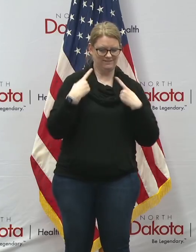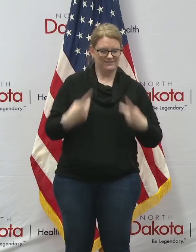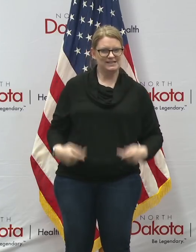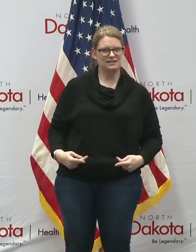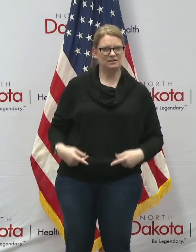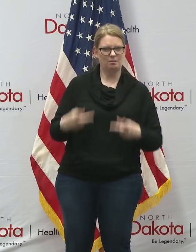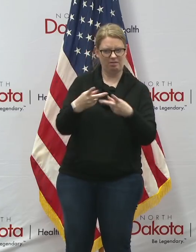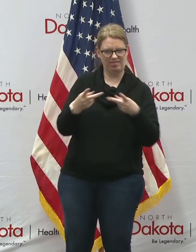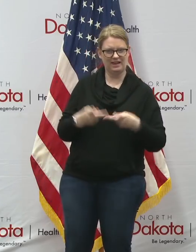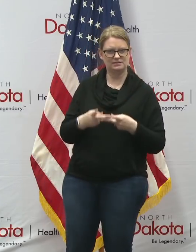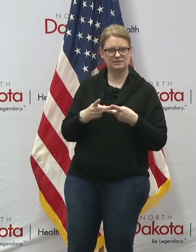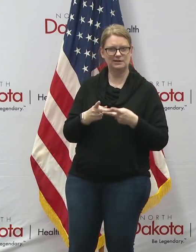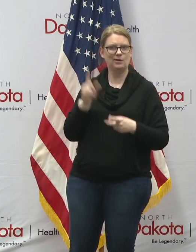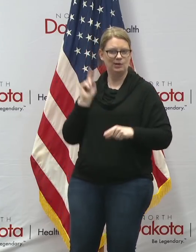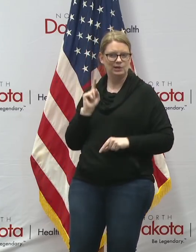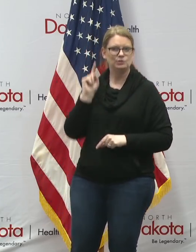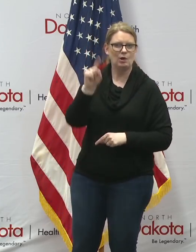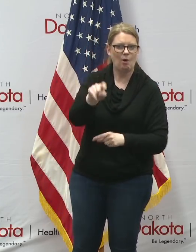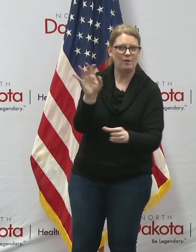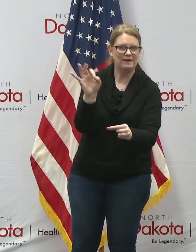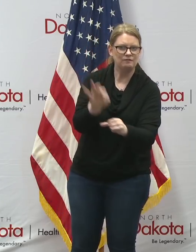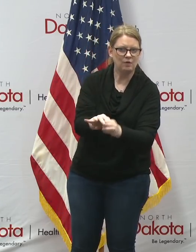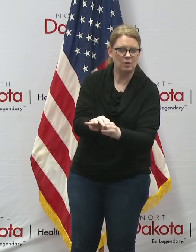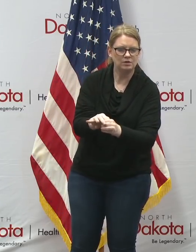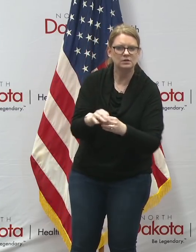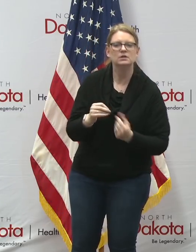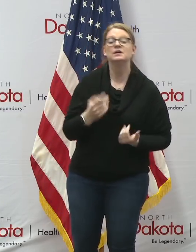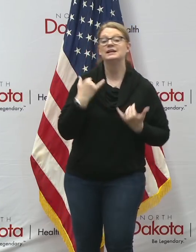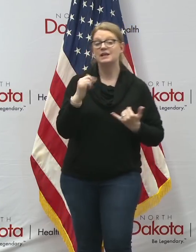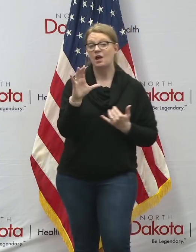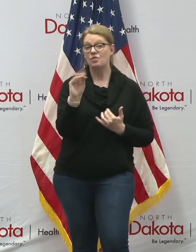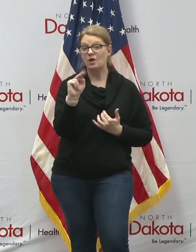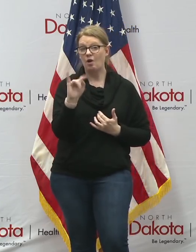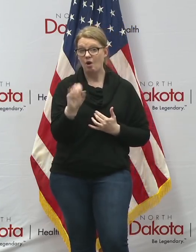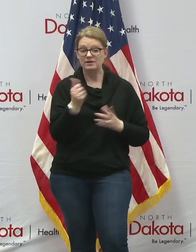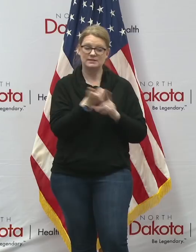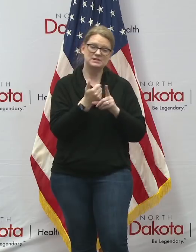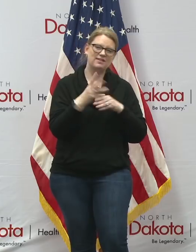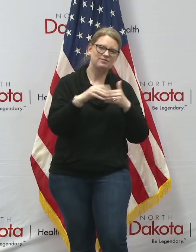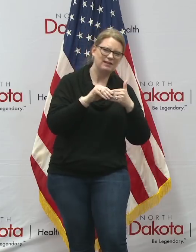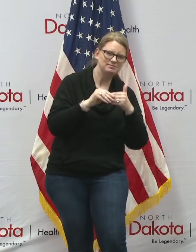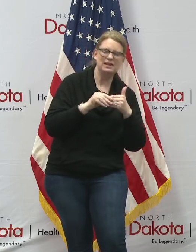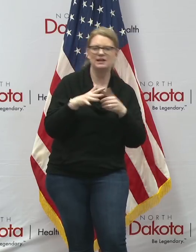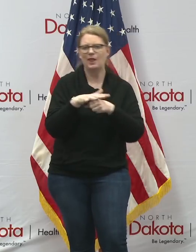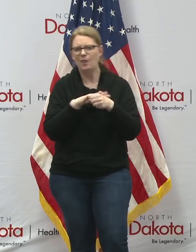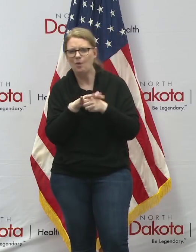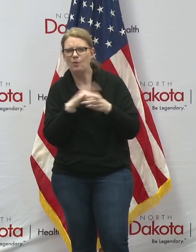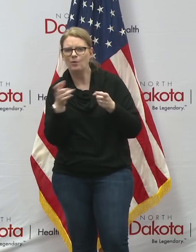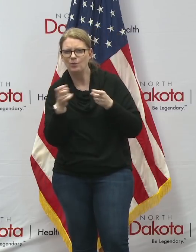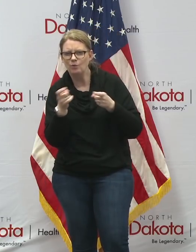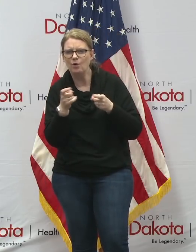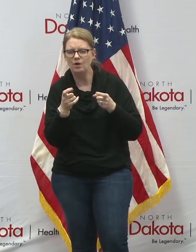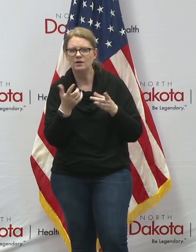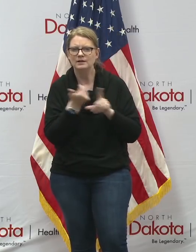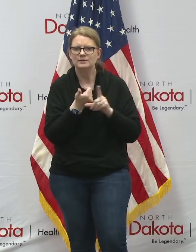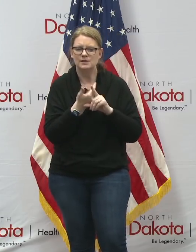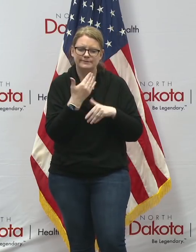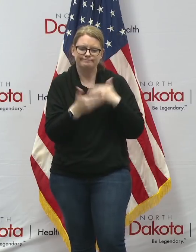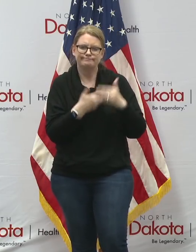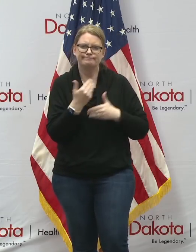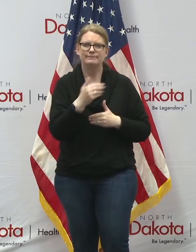on primary election day because this gave the counties the flexibility and local control uh to conduct their june 9th primary